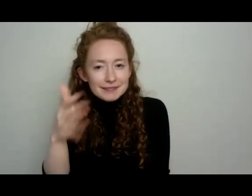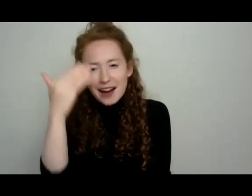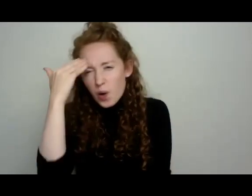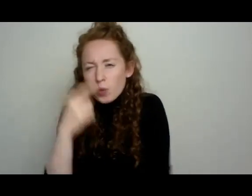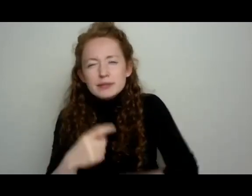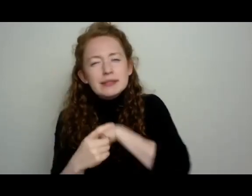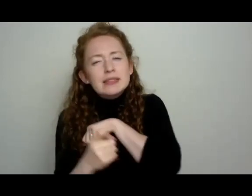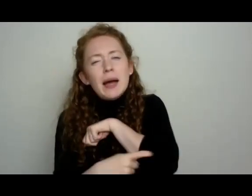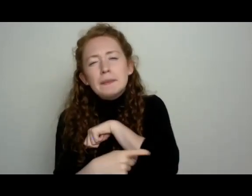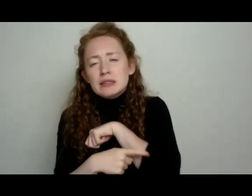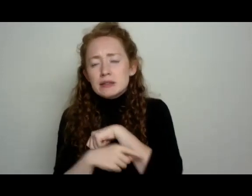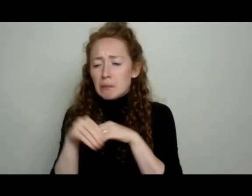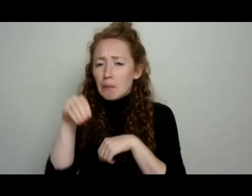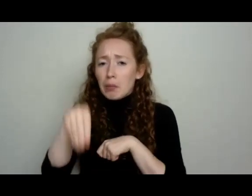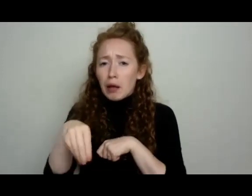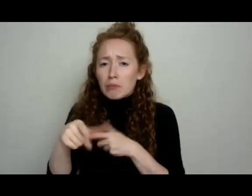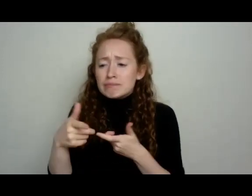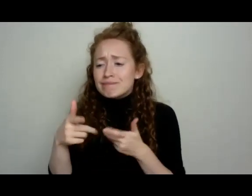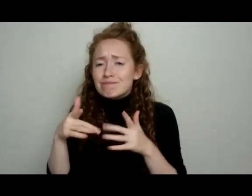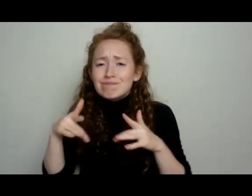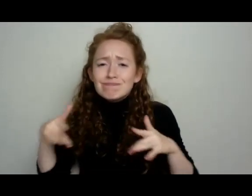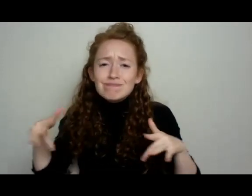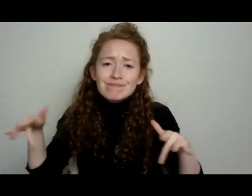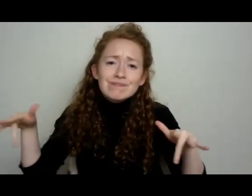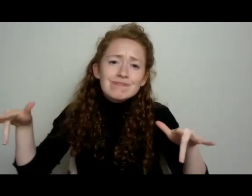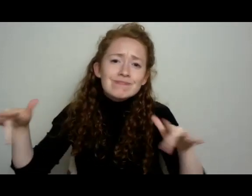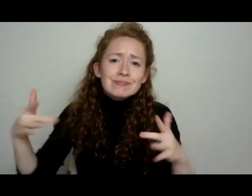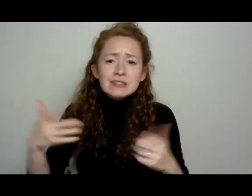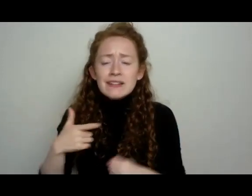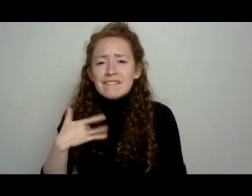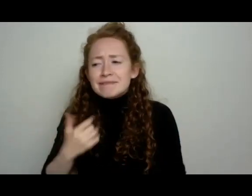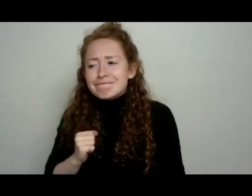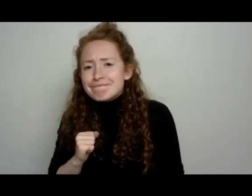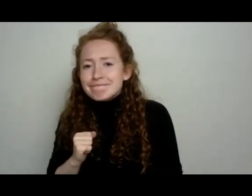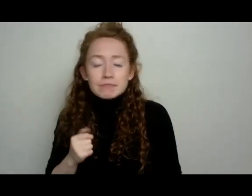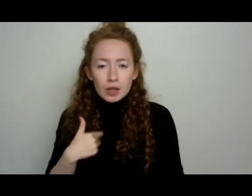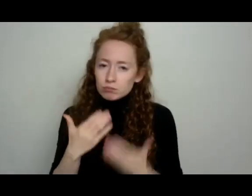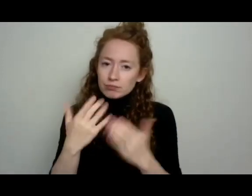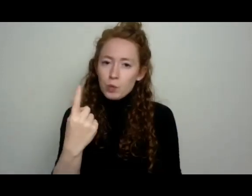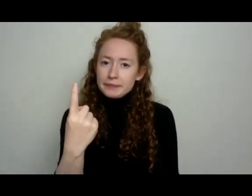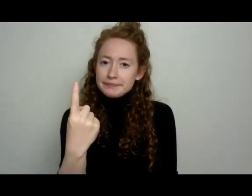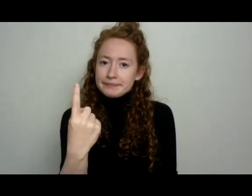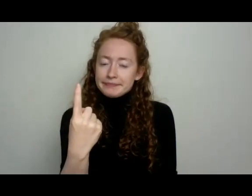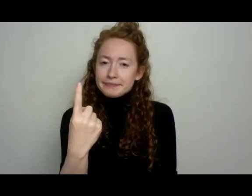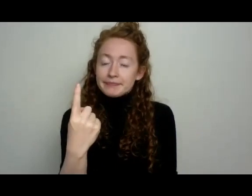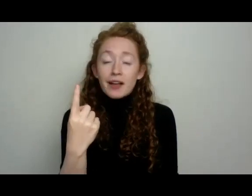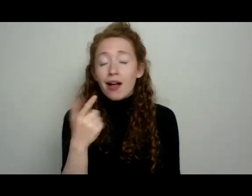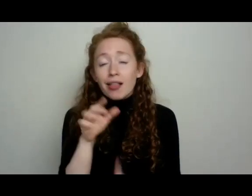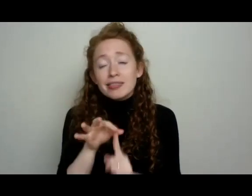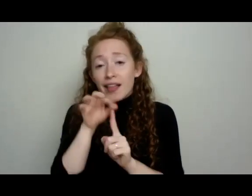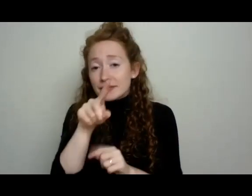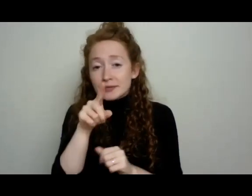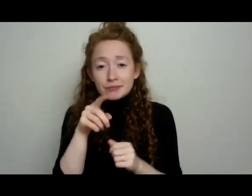They're just two feet in between cucumber varieties. Unless you're growing in effectively a raised bed.